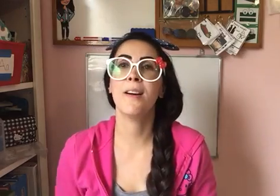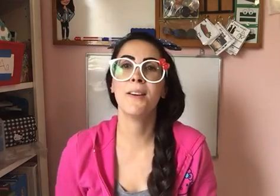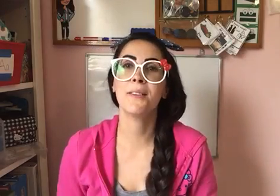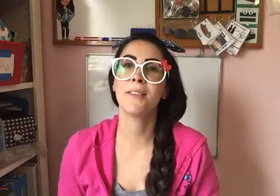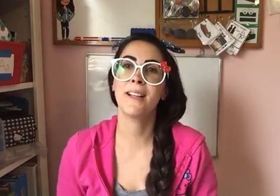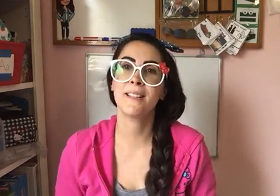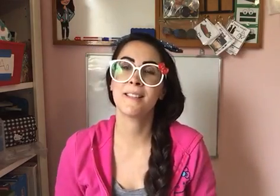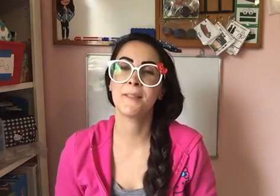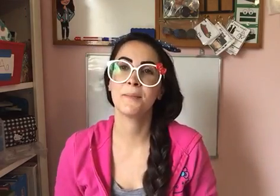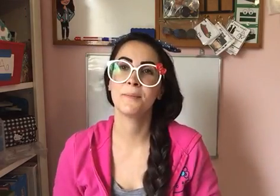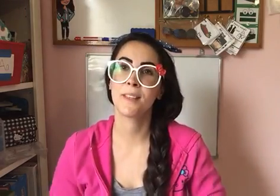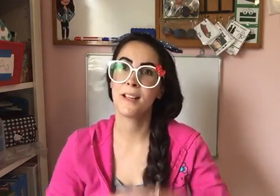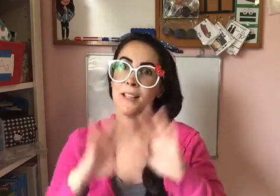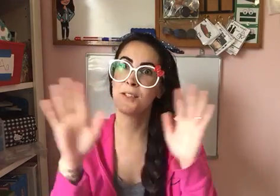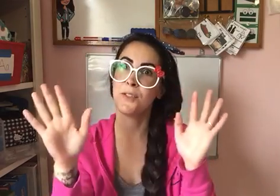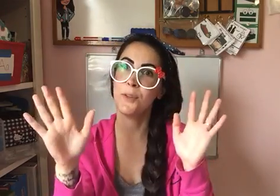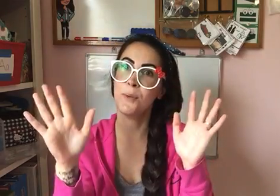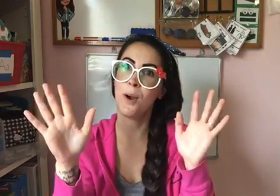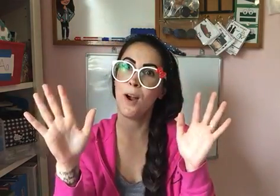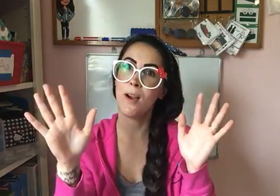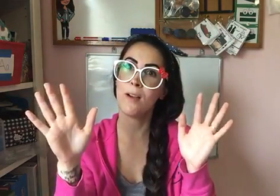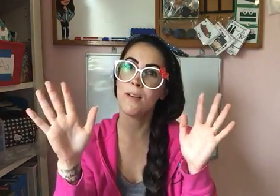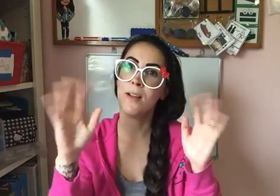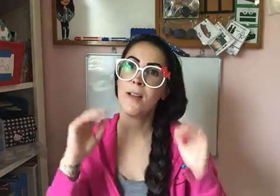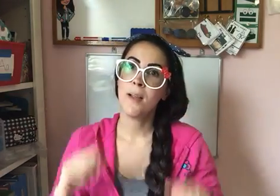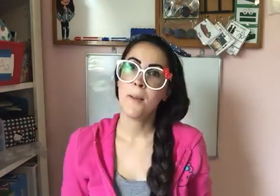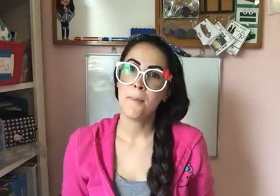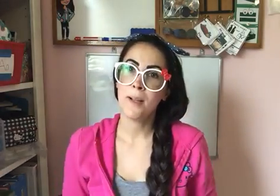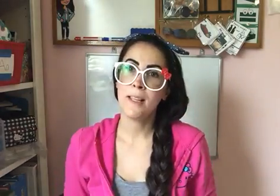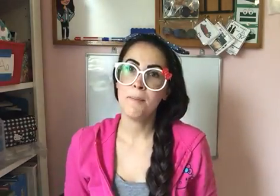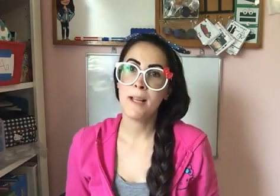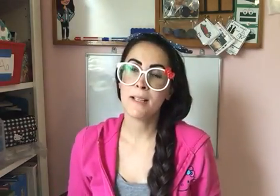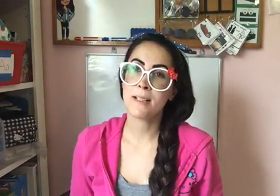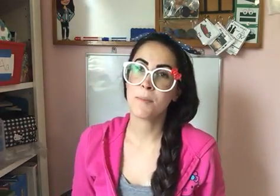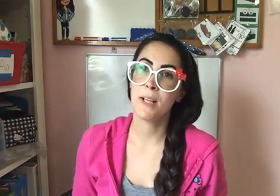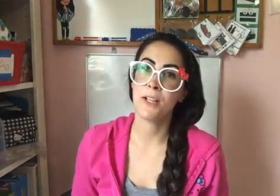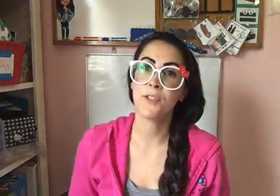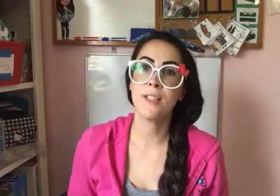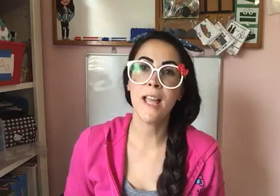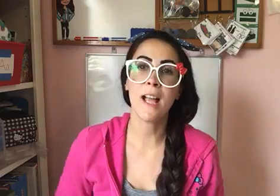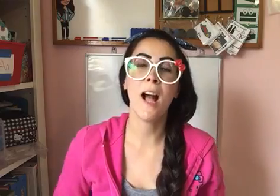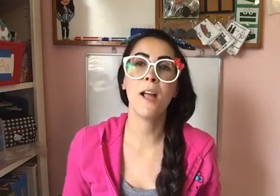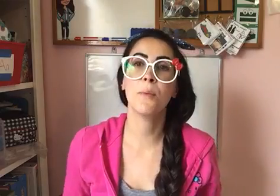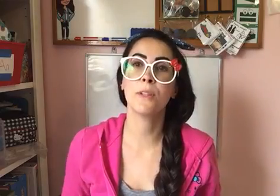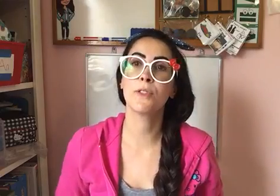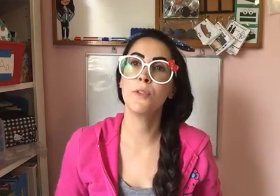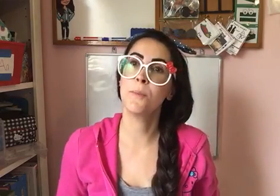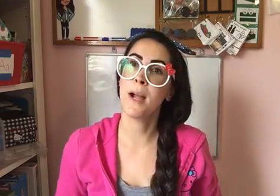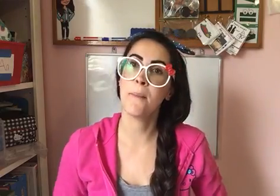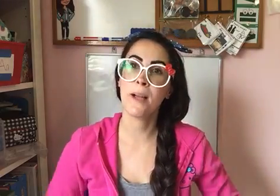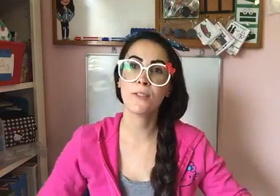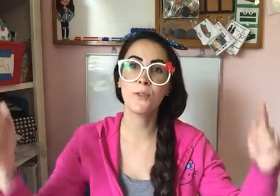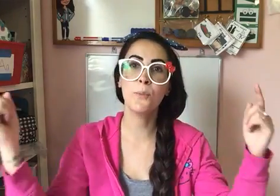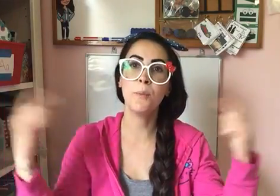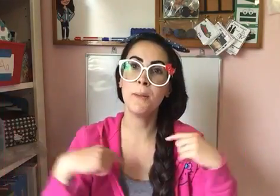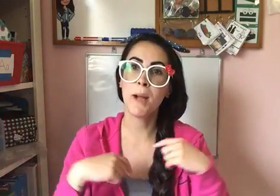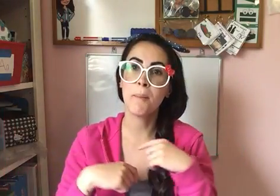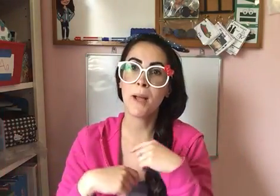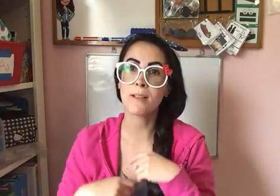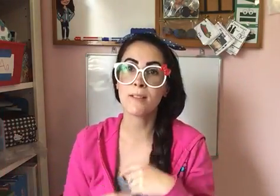Alright, let's do our Monkey Madness Pledge. Today I will do my best to be my best.